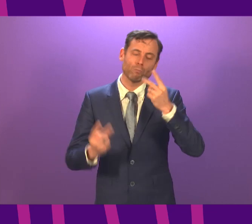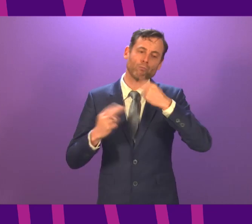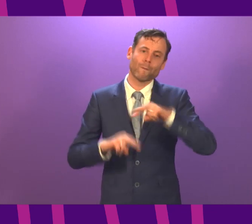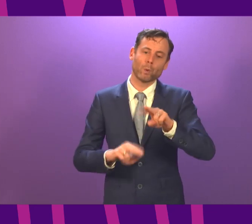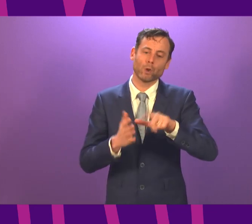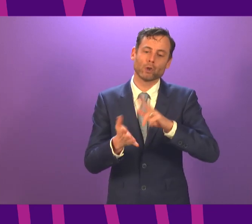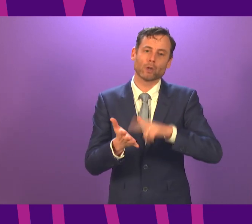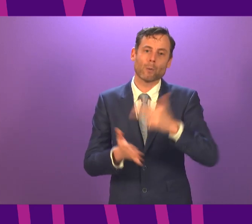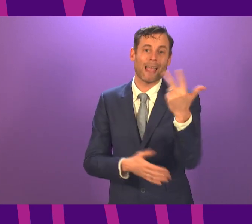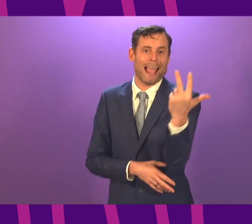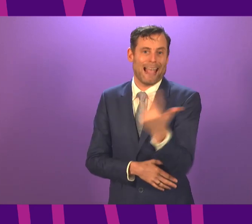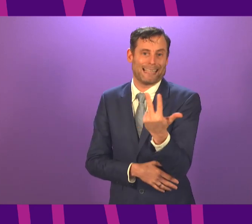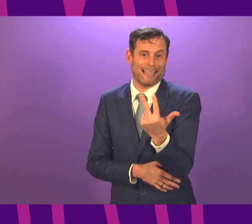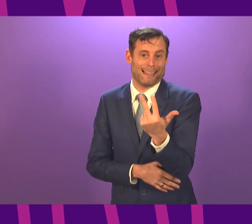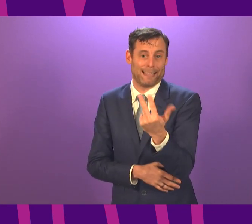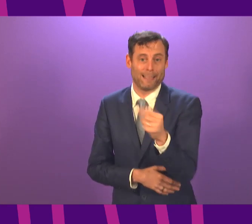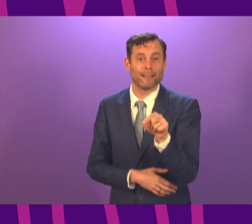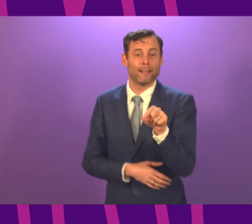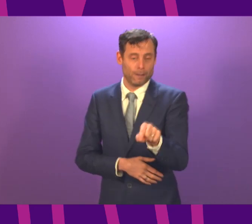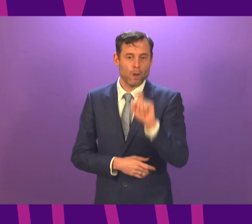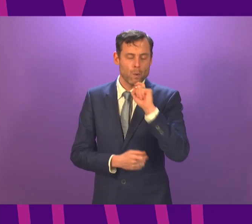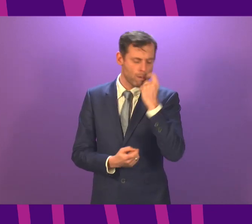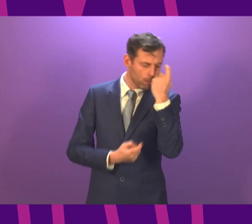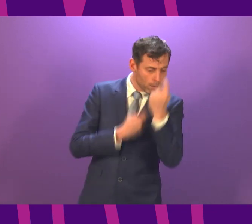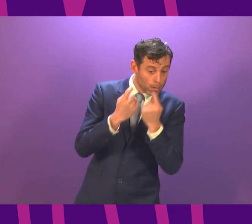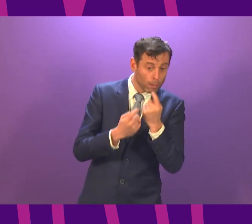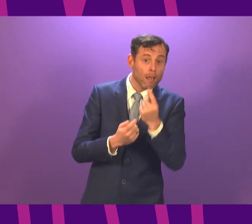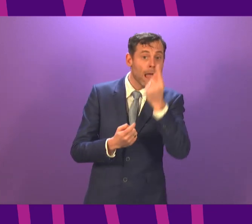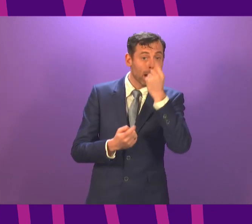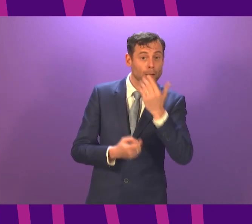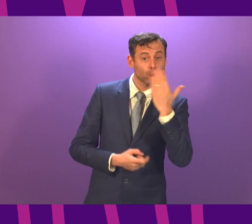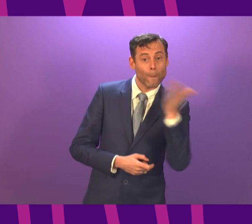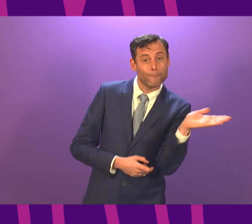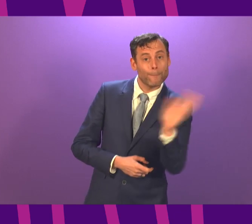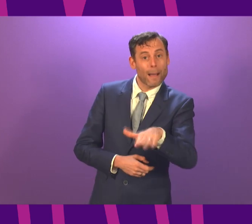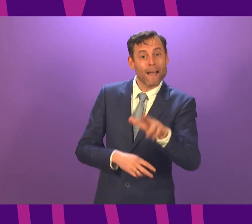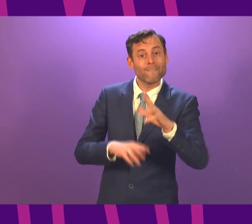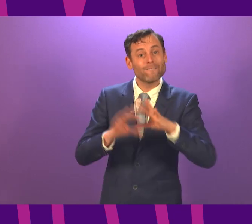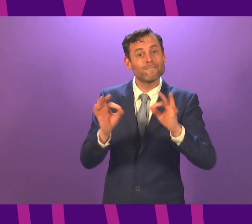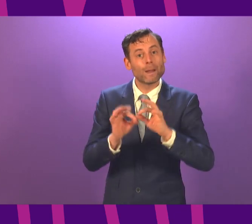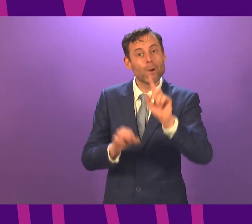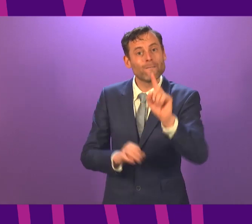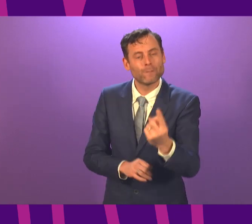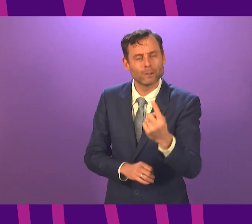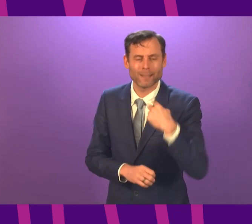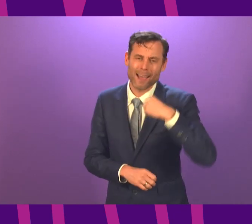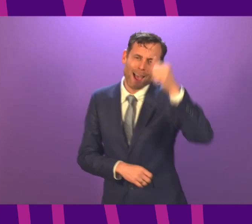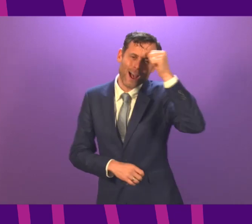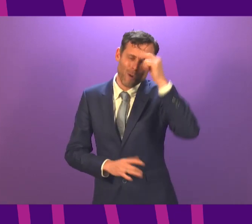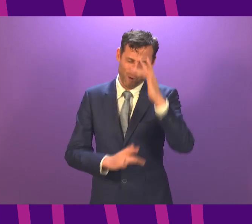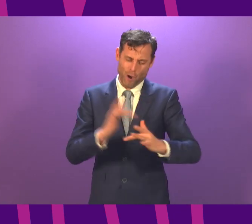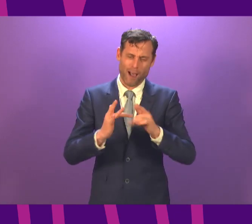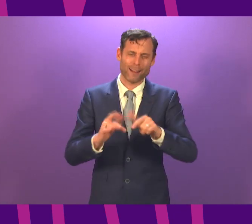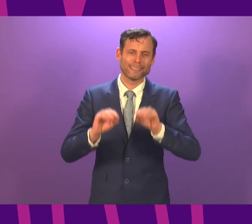whether they can, as we hope, return to school on the 1st of February. I know that remote learning presents significant challenges for teachers, schools,